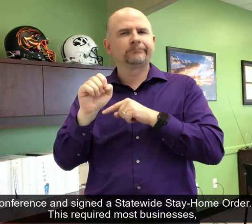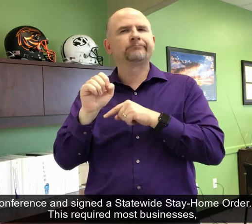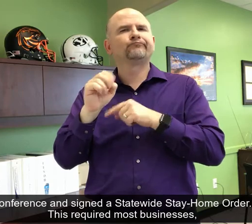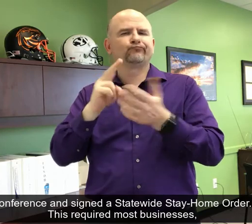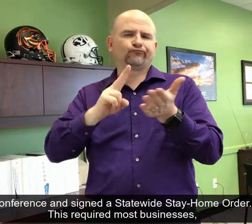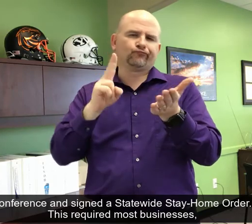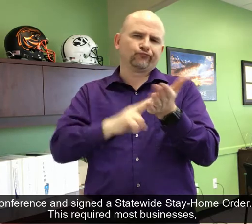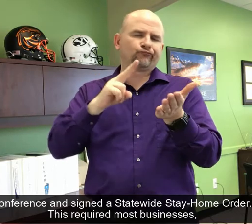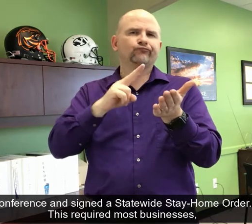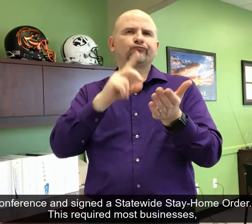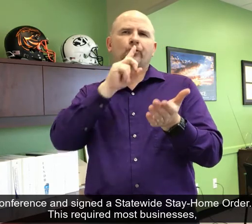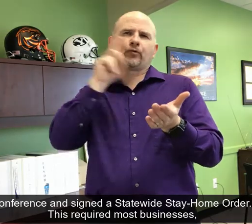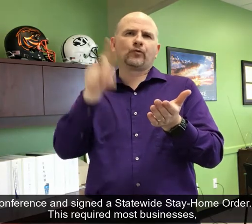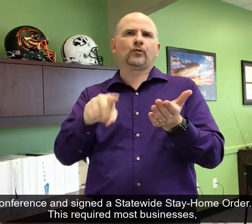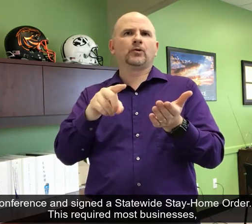statewide state stay-home order.